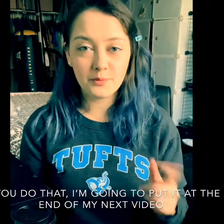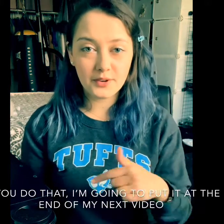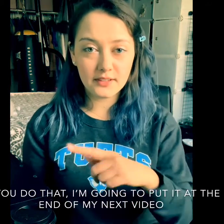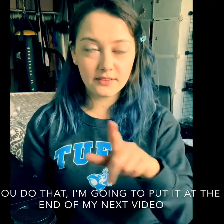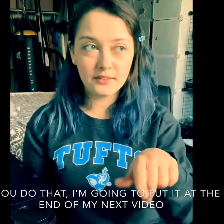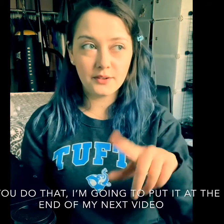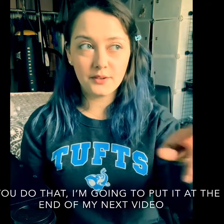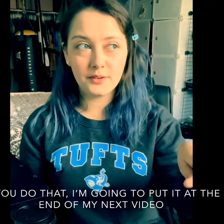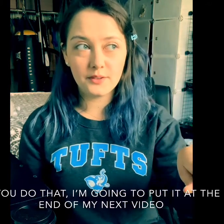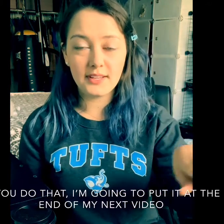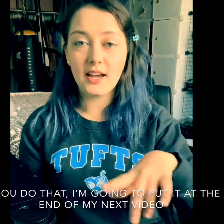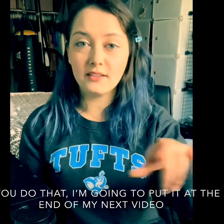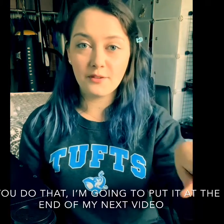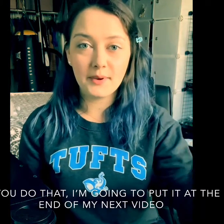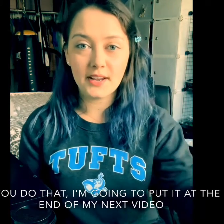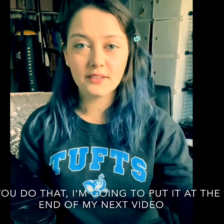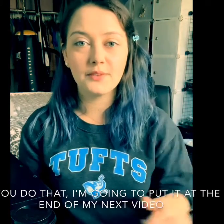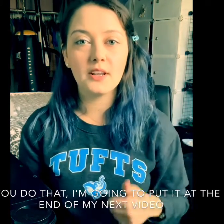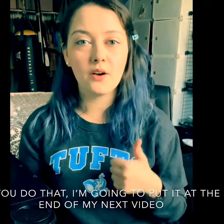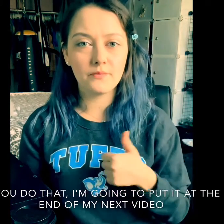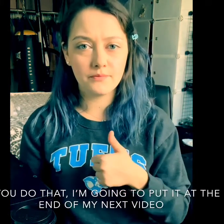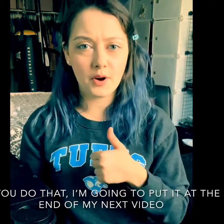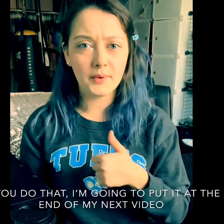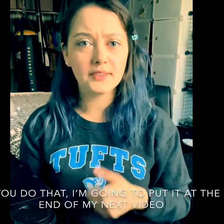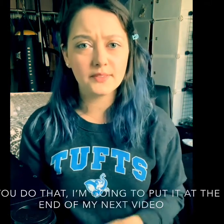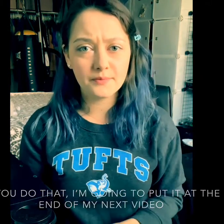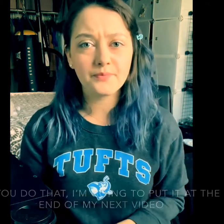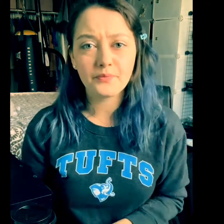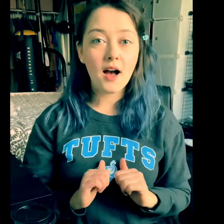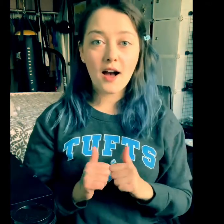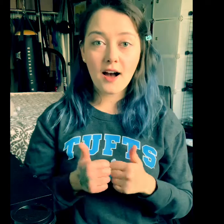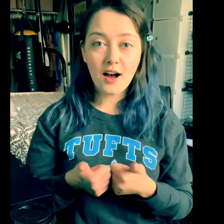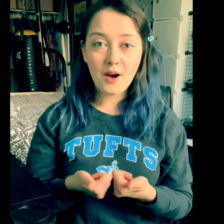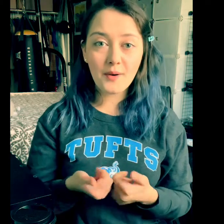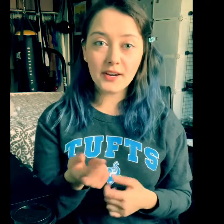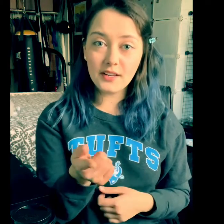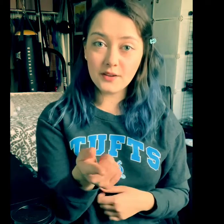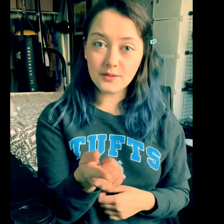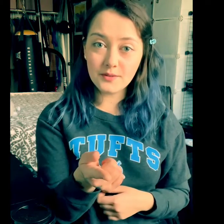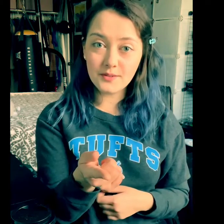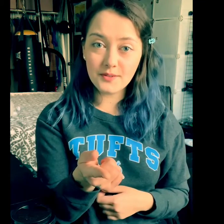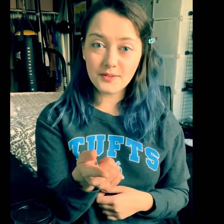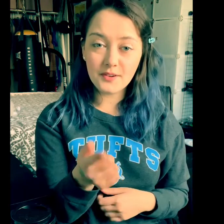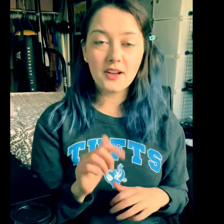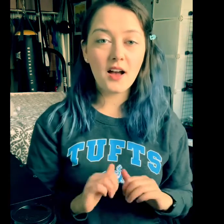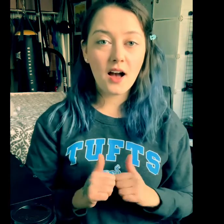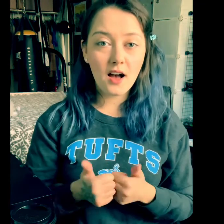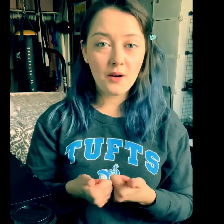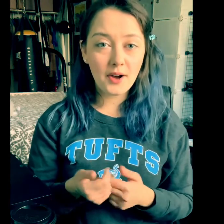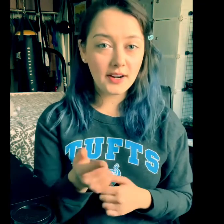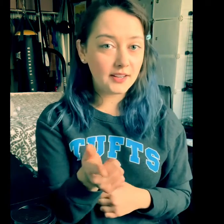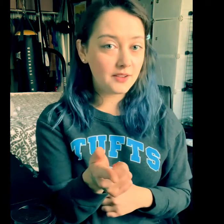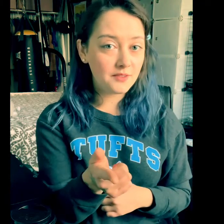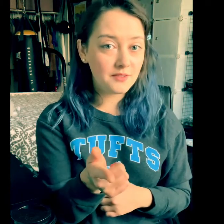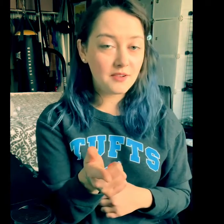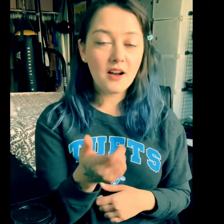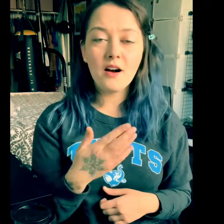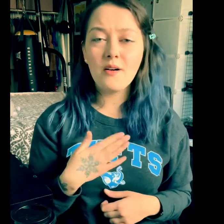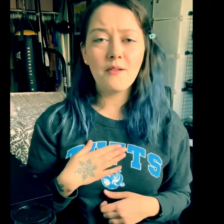put it to the end of my next video promise how are you how are you oh